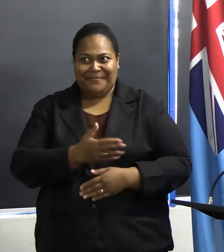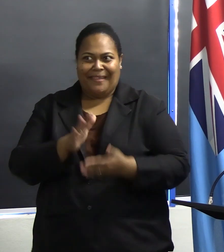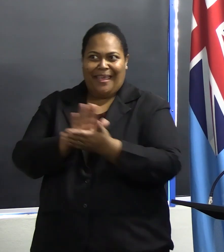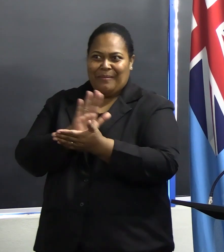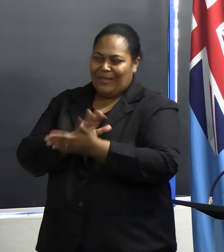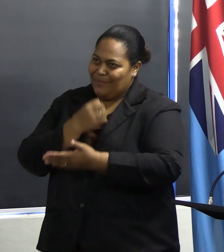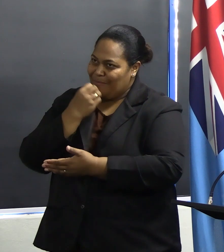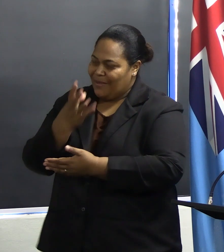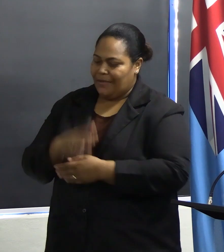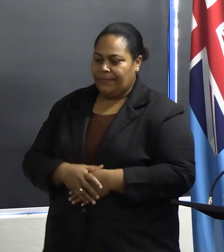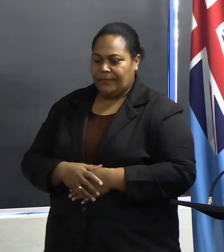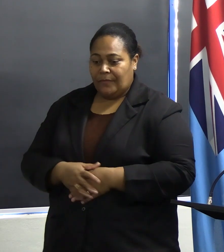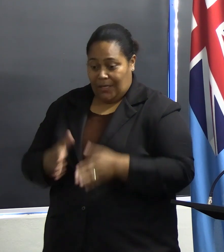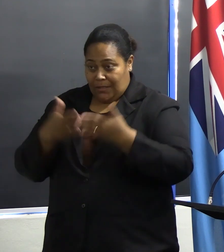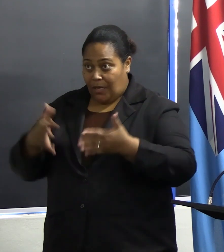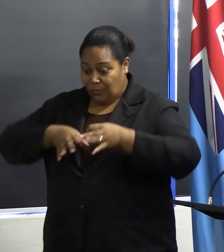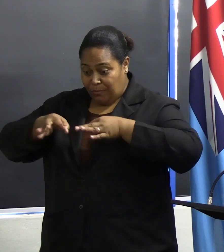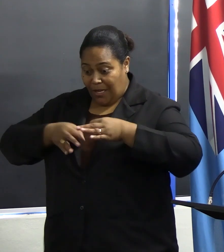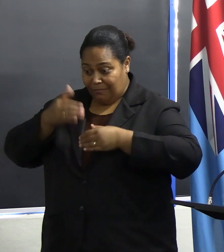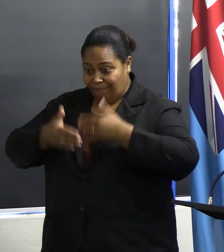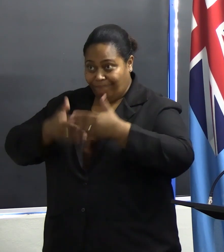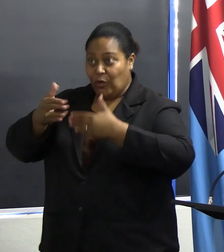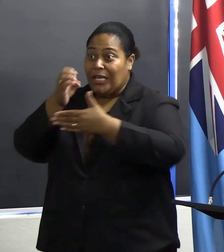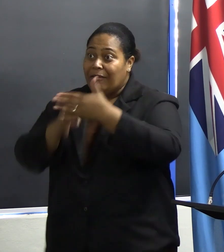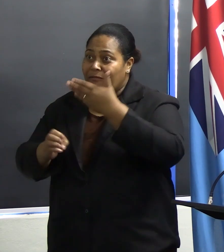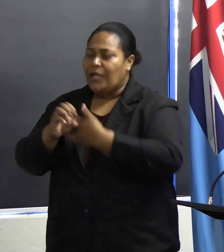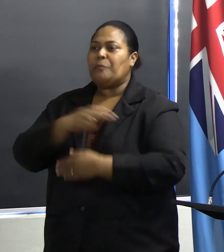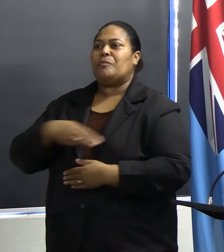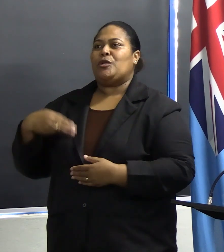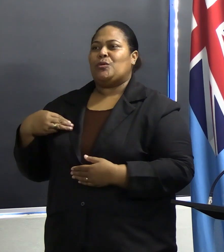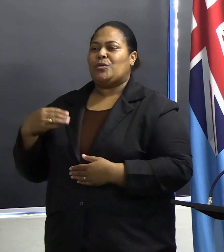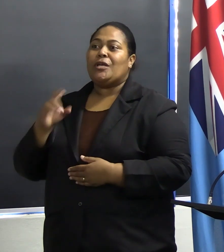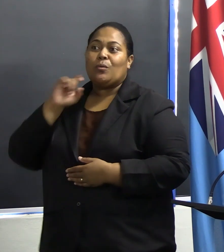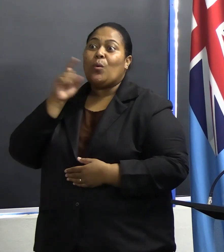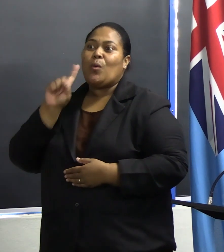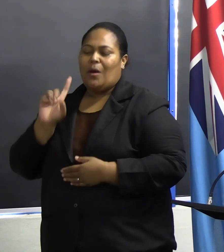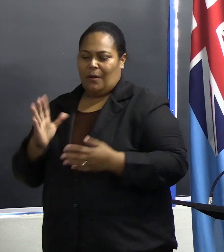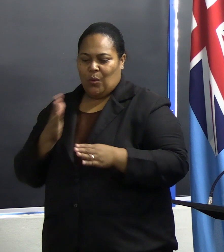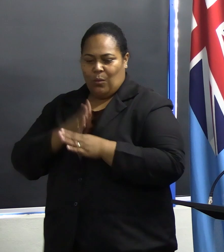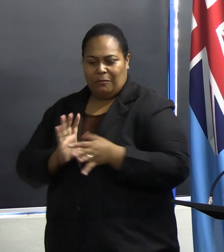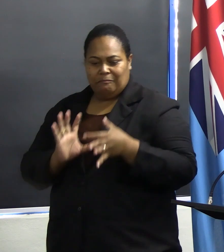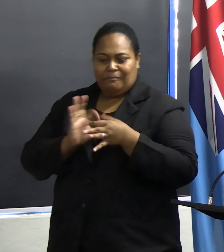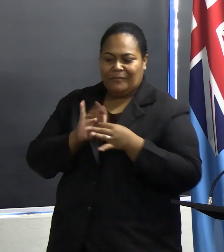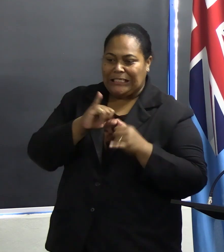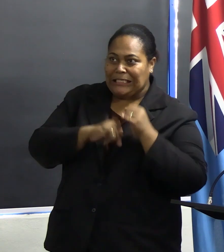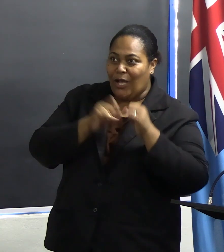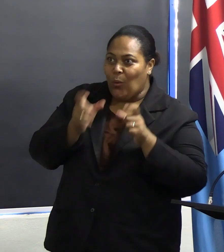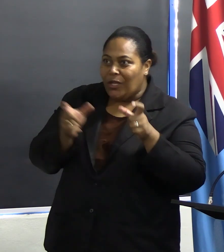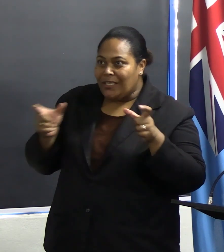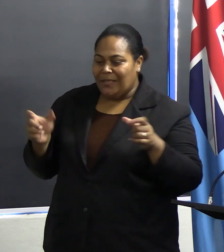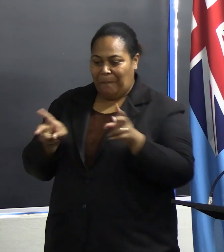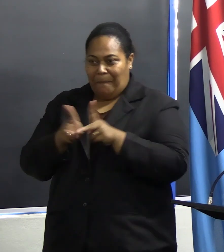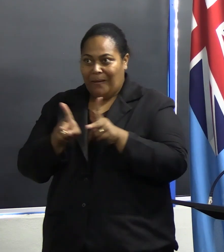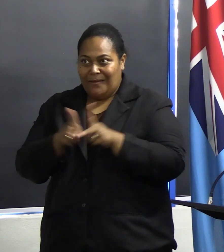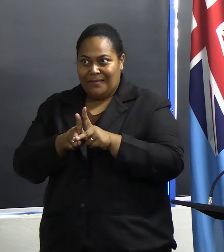that in the lead-up to this important event, the ministry will be working closely with all relevant stakeholders and our partners